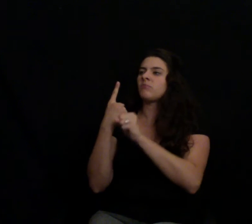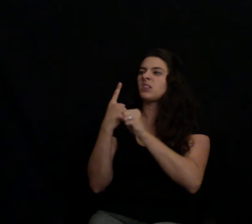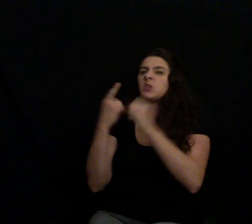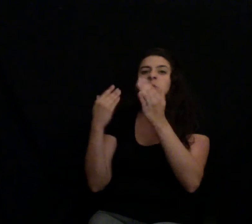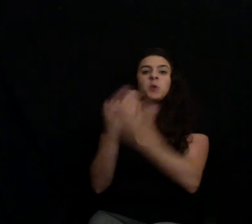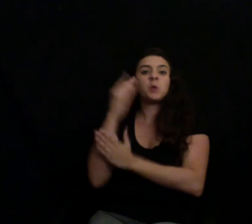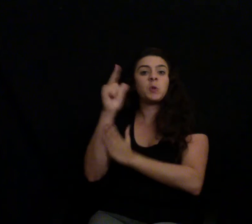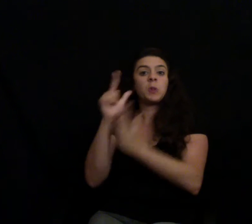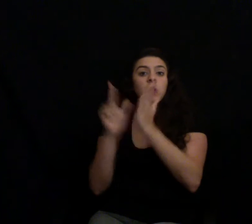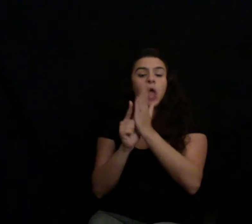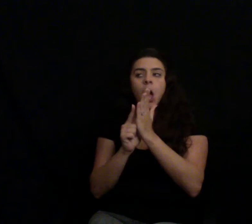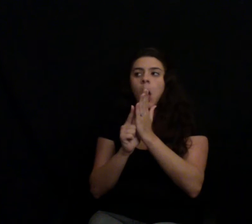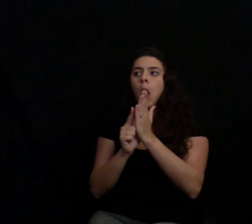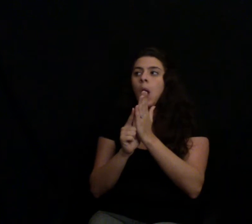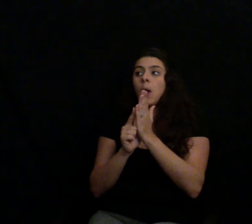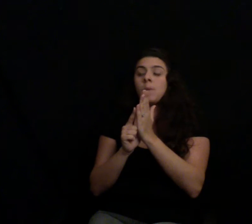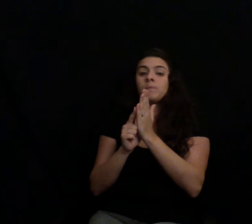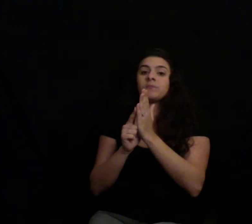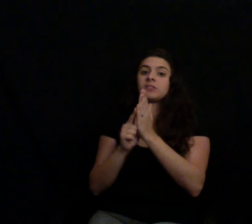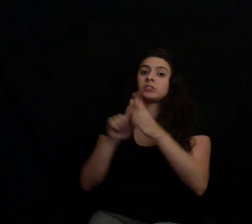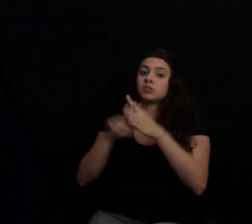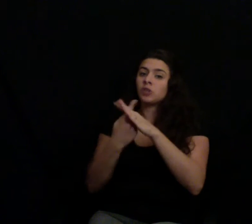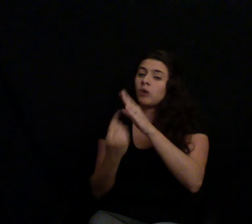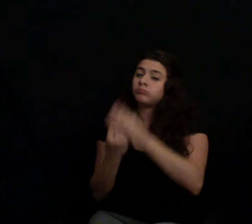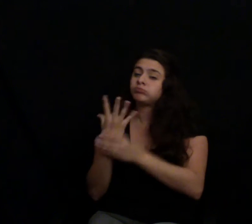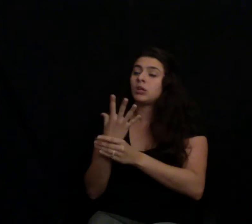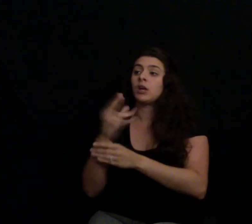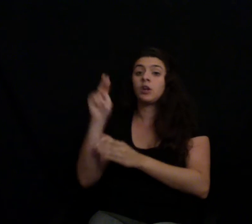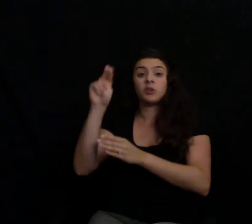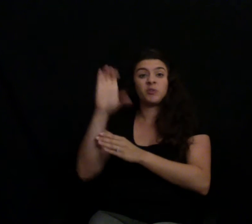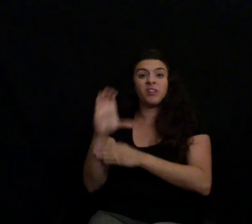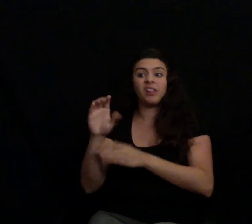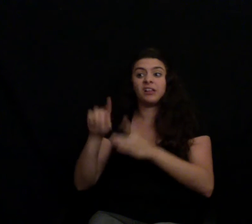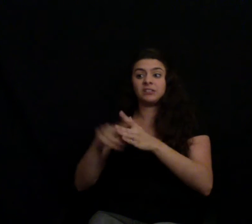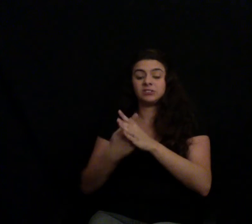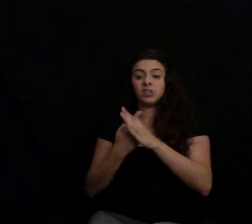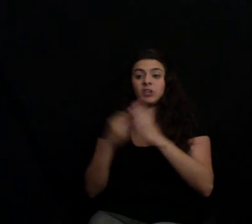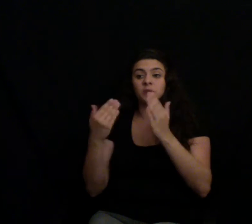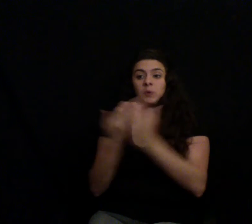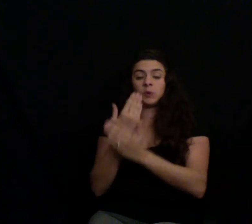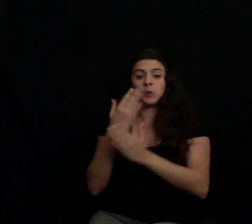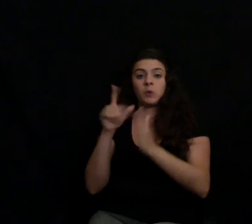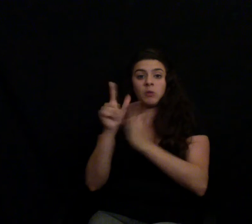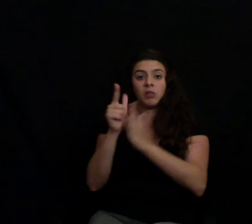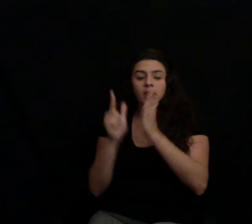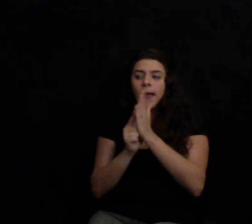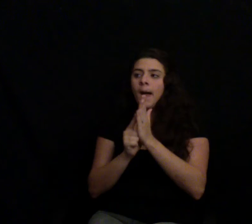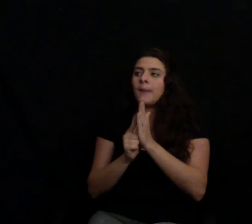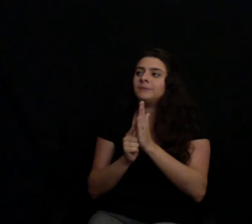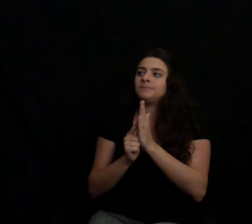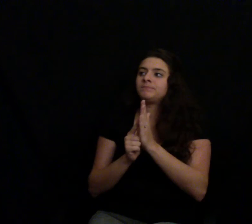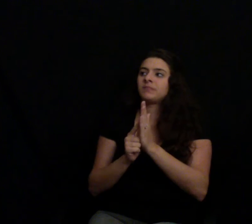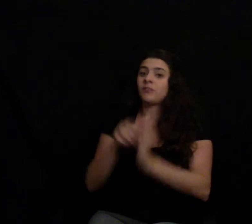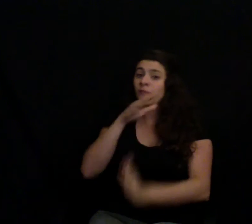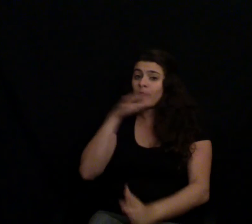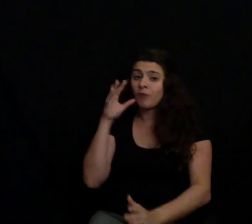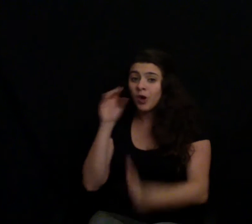states. And North Carolina was one of them that was putting together an ag-gag proposal, which is basically making it illegal to